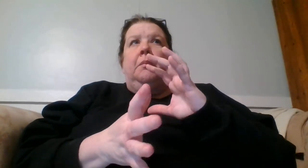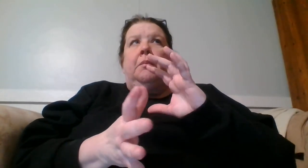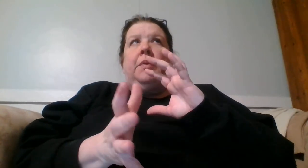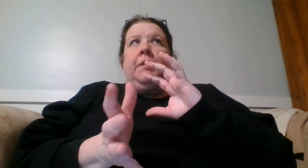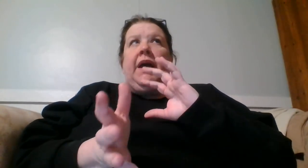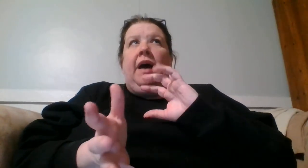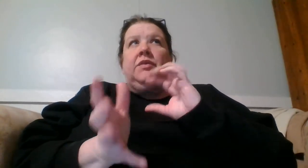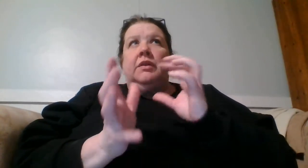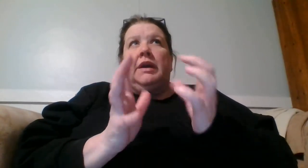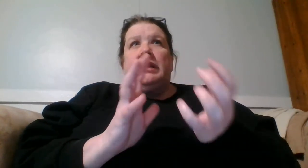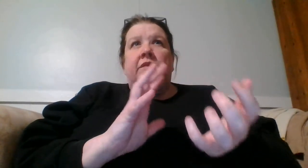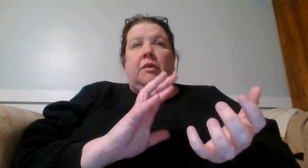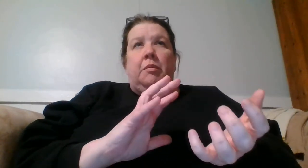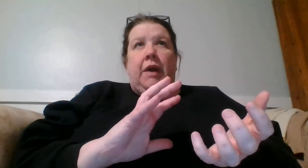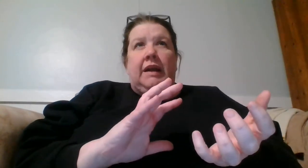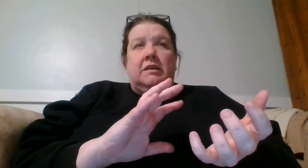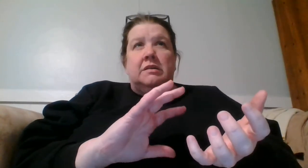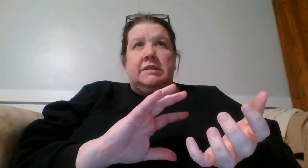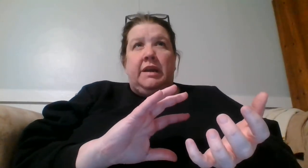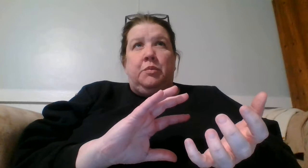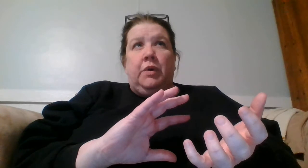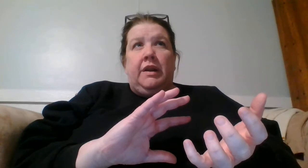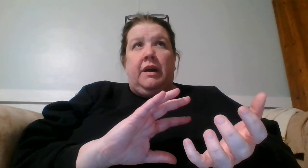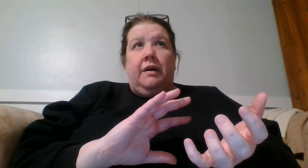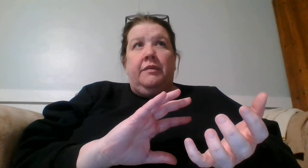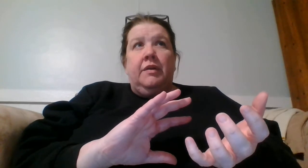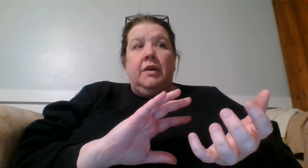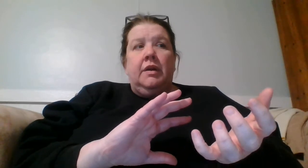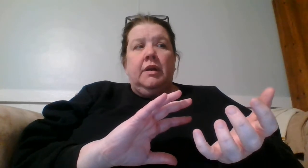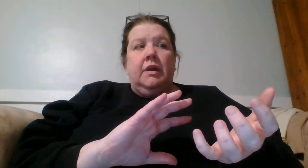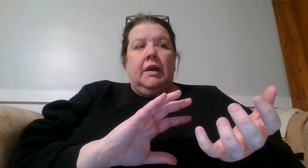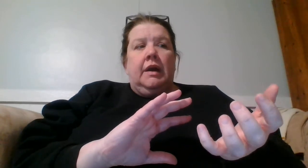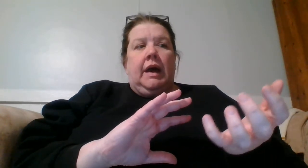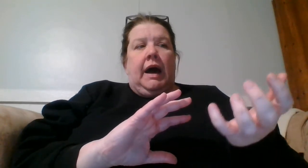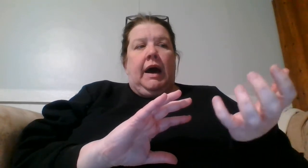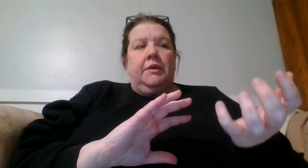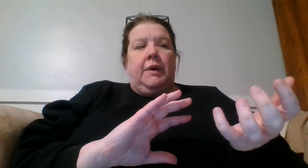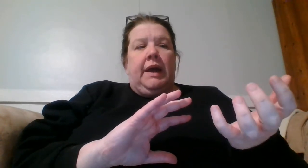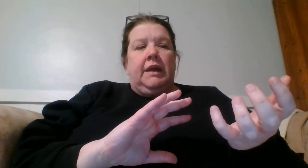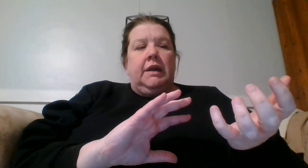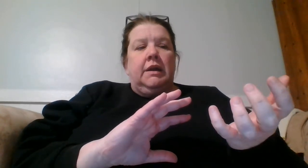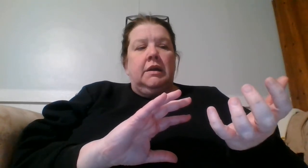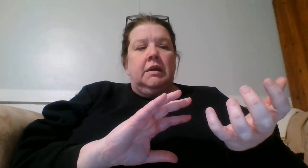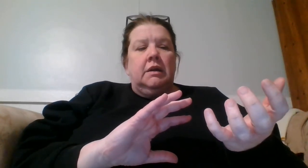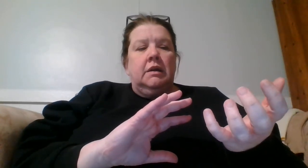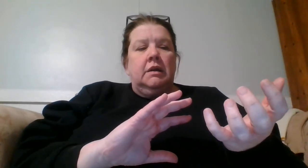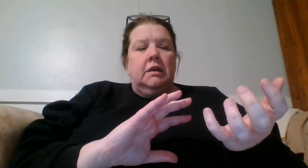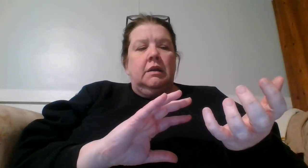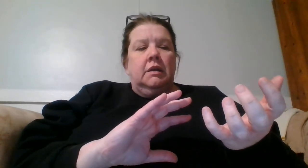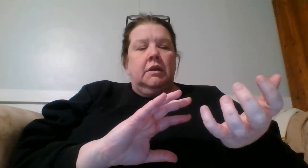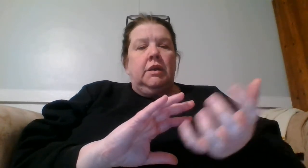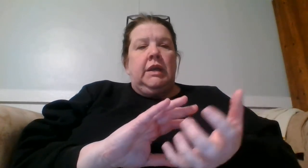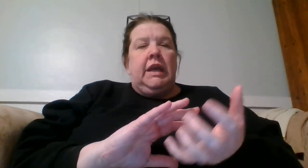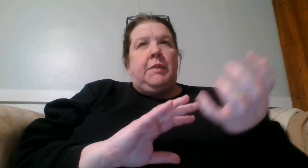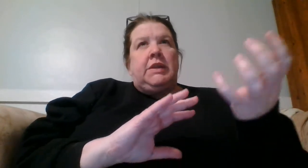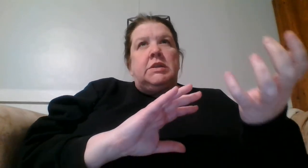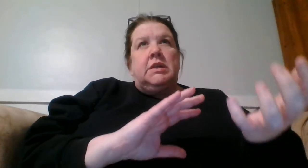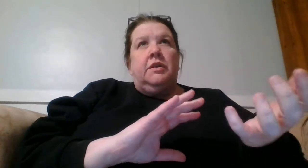but we have to look at this from a practical standpoint of how do I, am I just going to